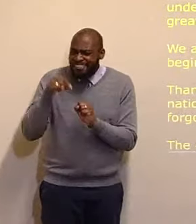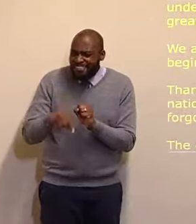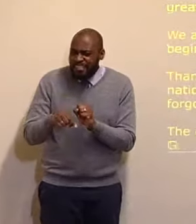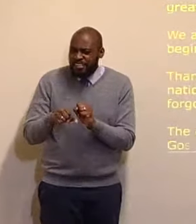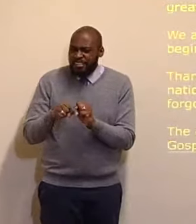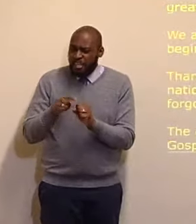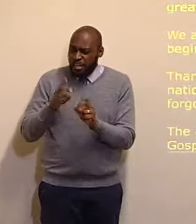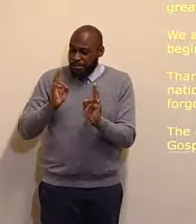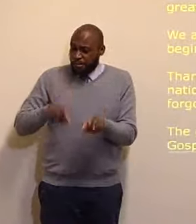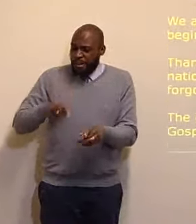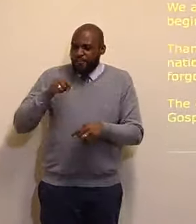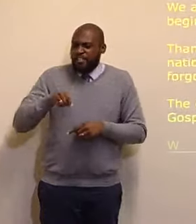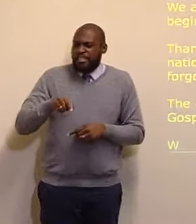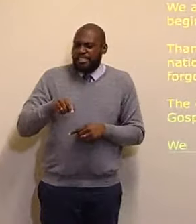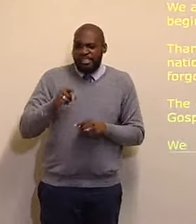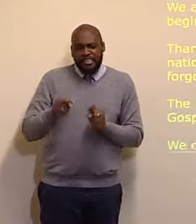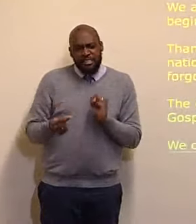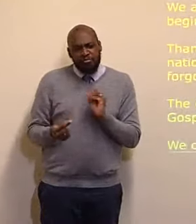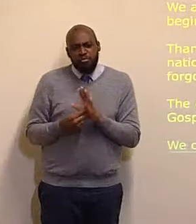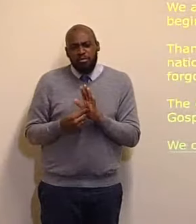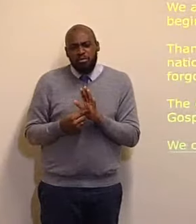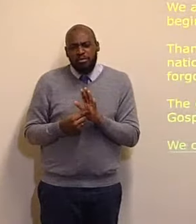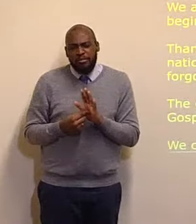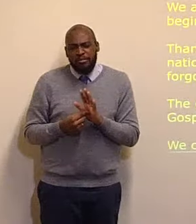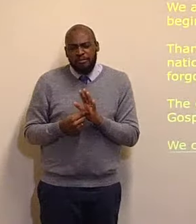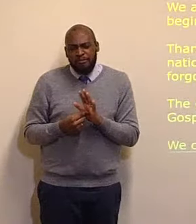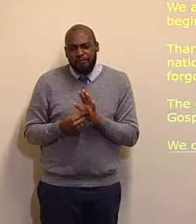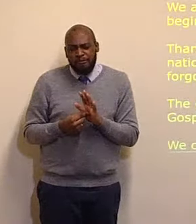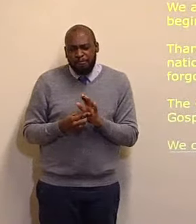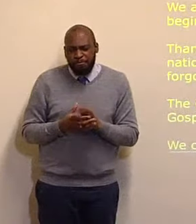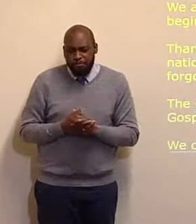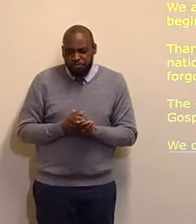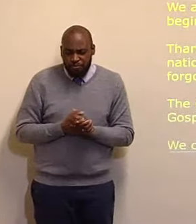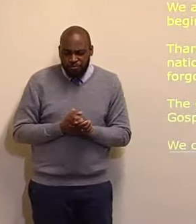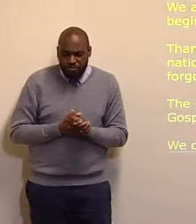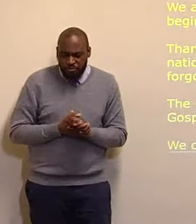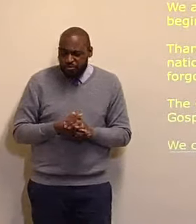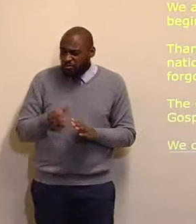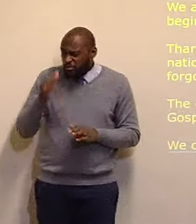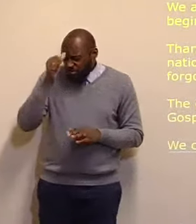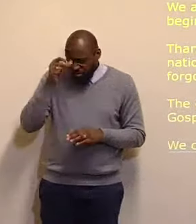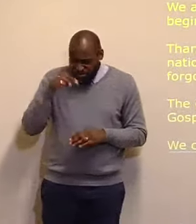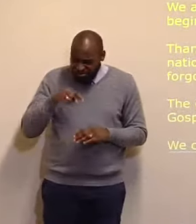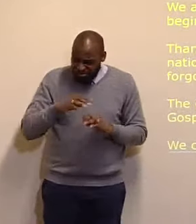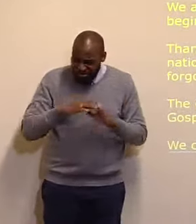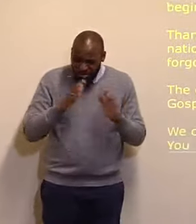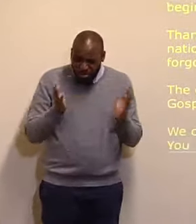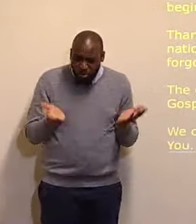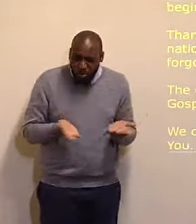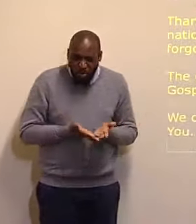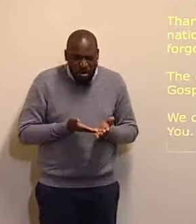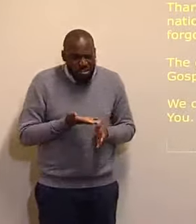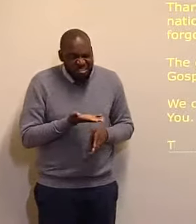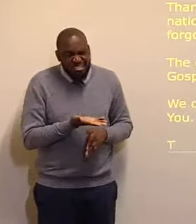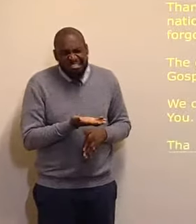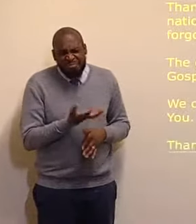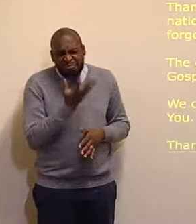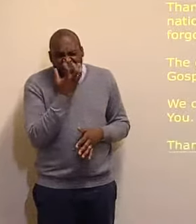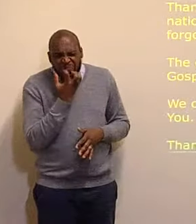thank thee, to marvel again, that in our world of misery, there is a savior who is so compassionate,